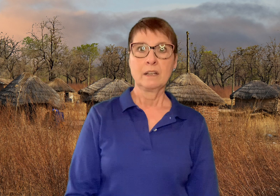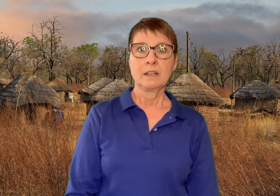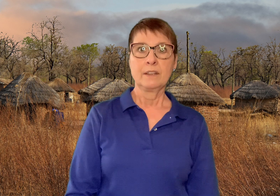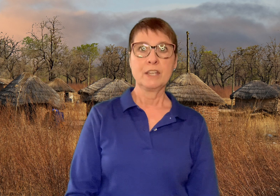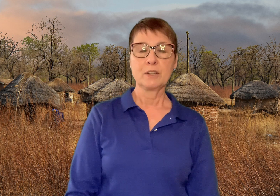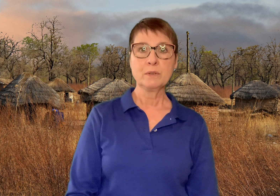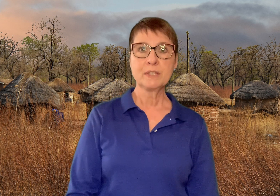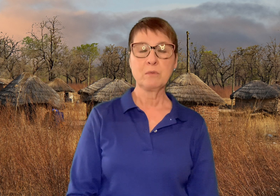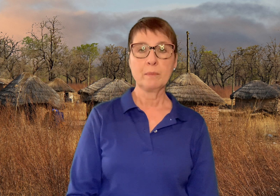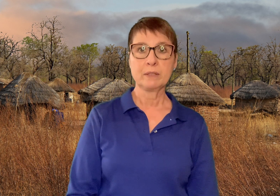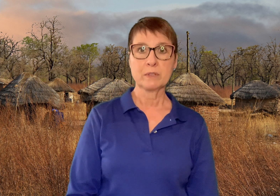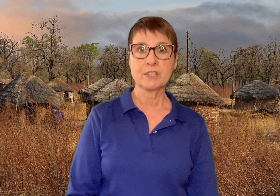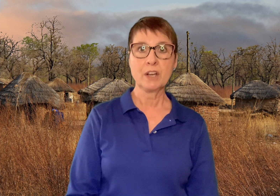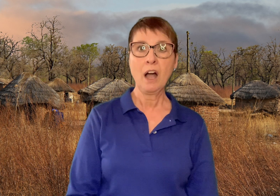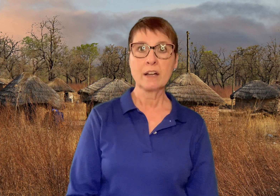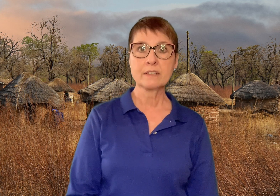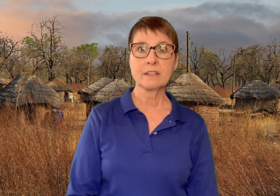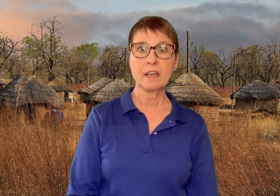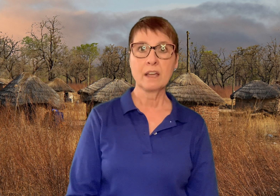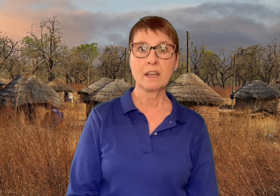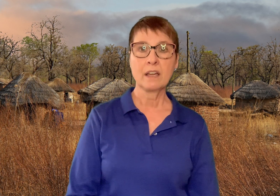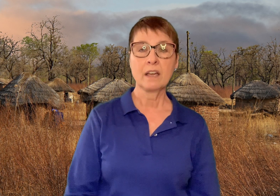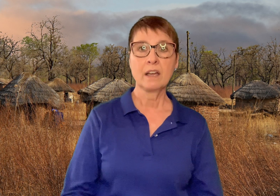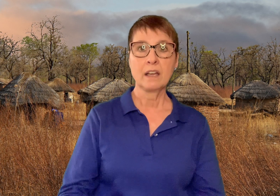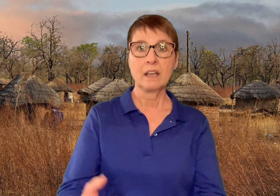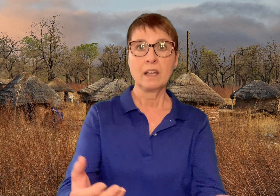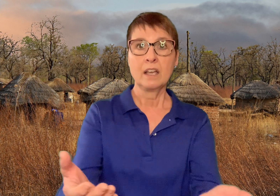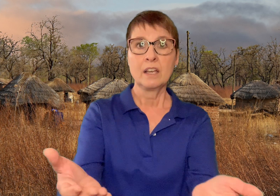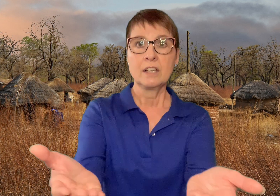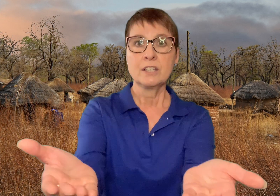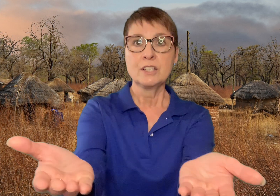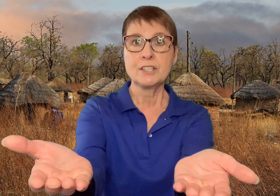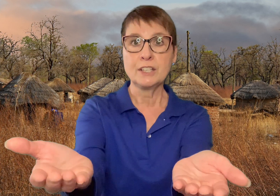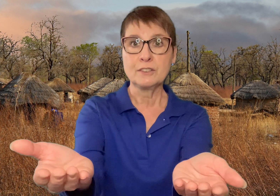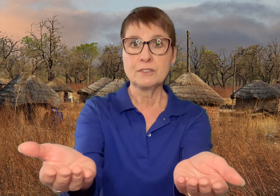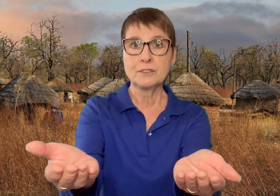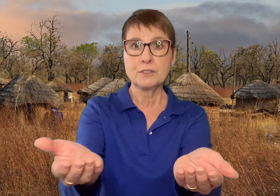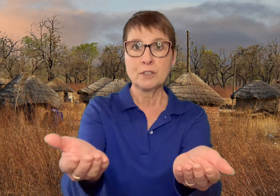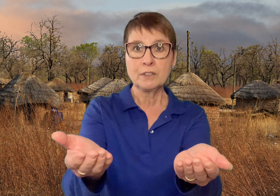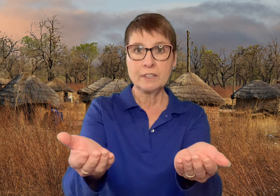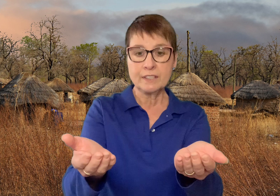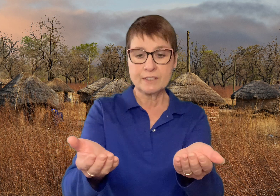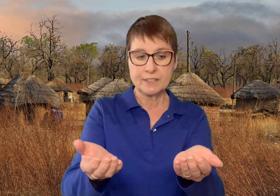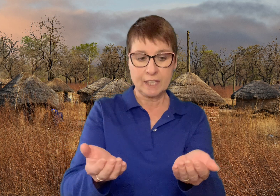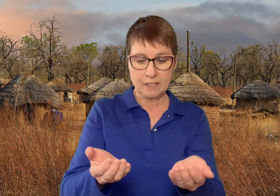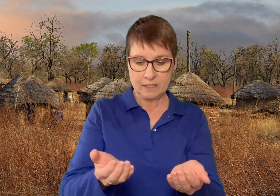The egoosey woman was shocked. She took the stick.